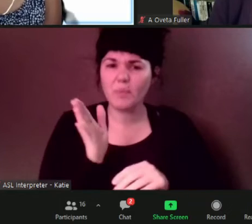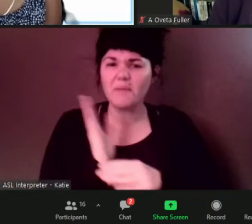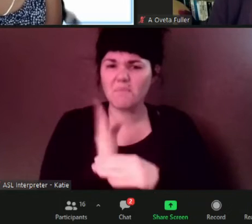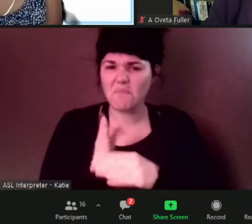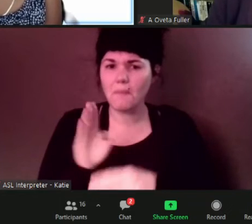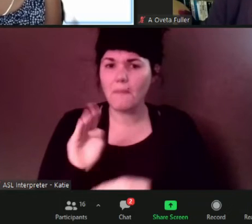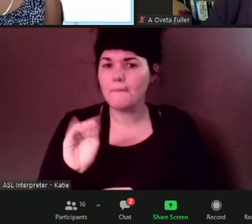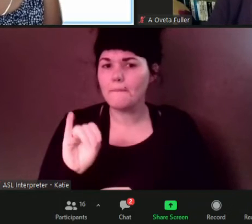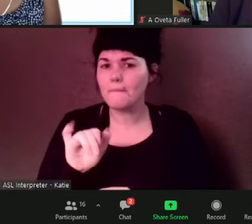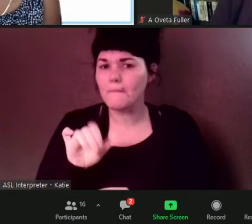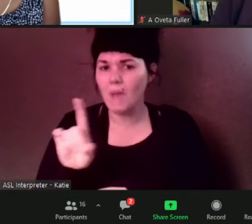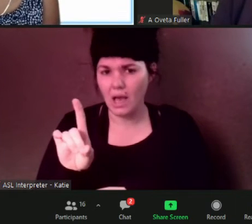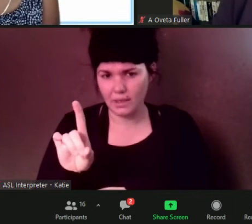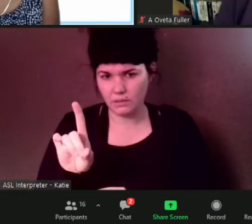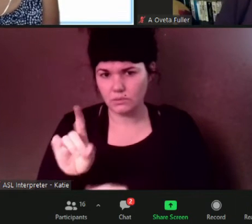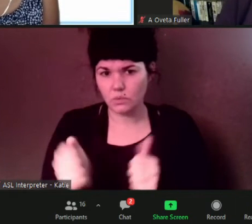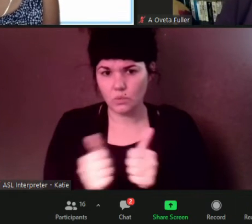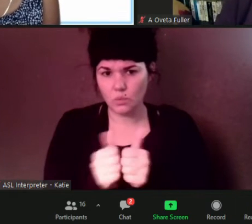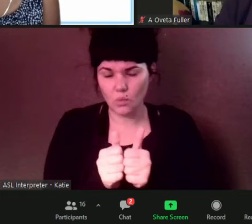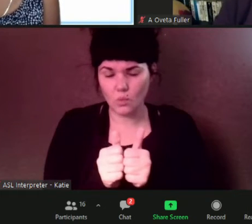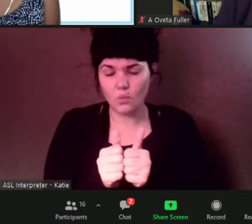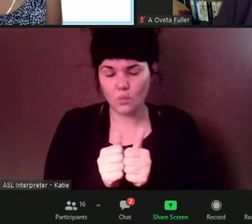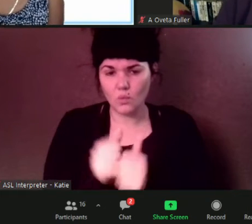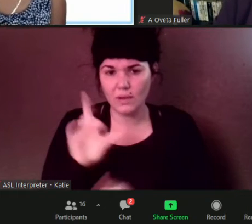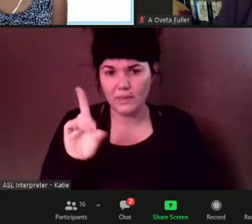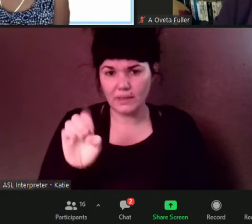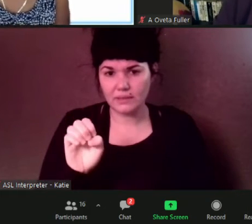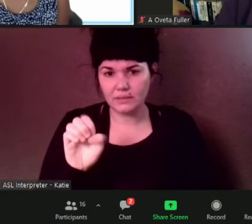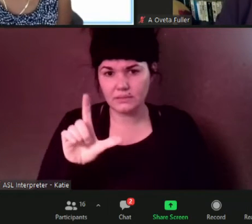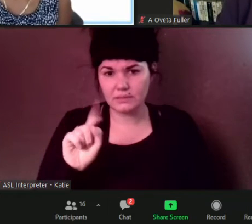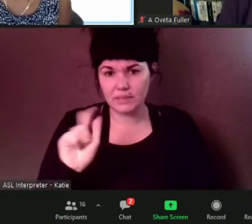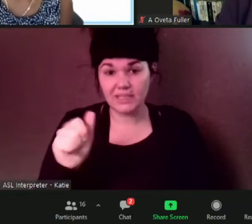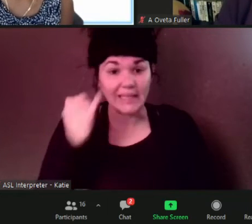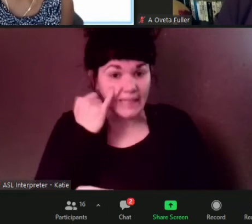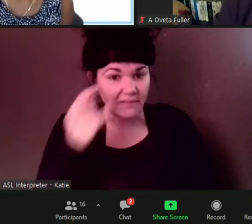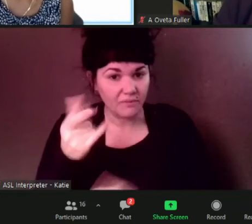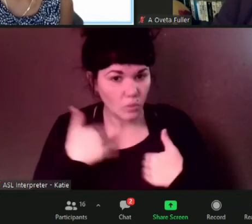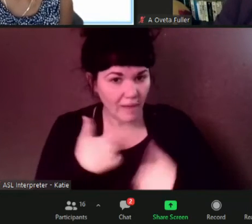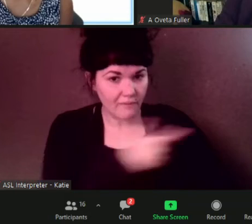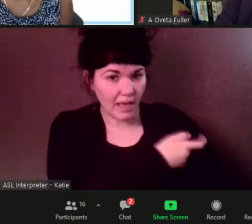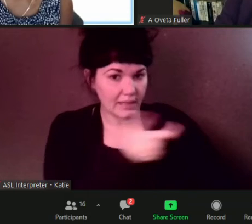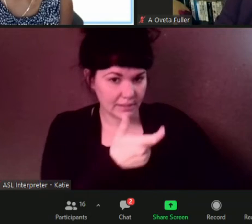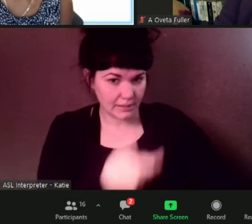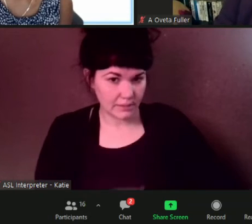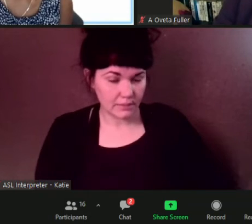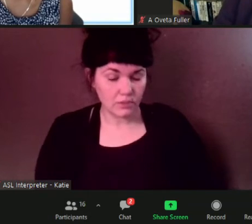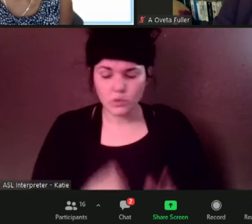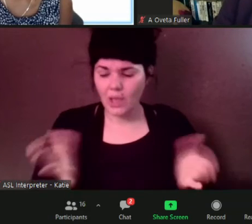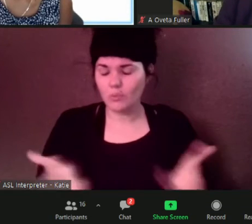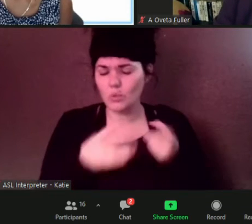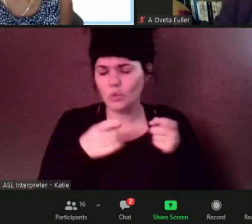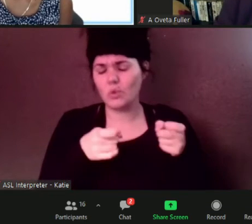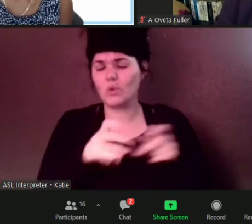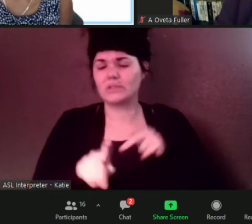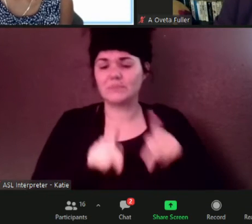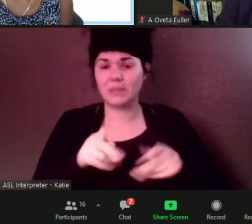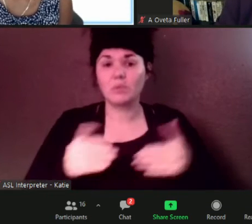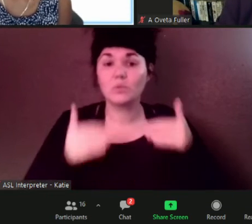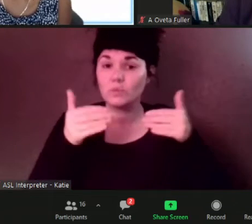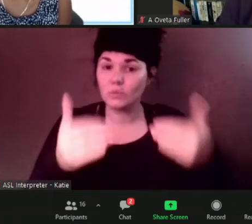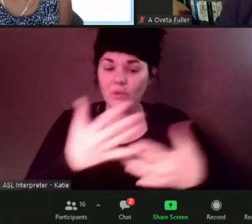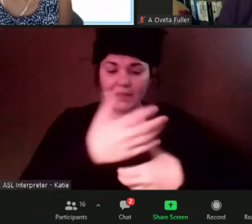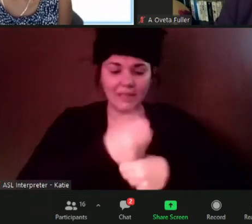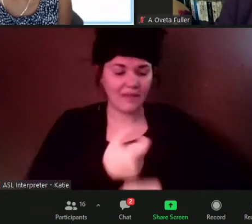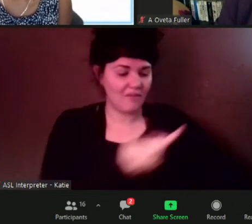i'm just encouraging everyone who possibly can to get the vaccine it's going to help us end this pandemic and get life back to normal